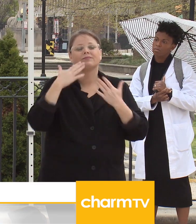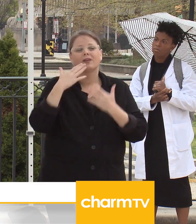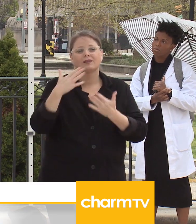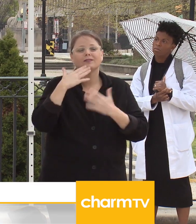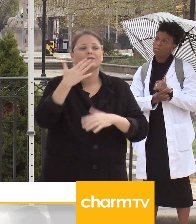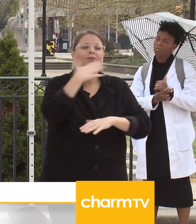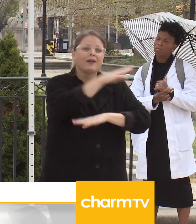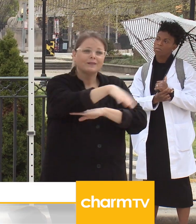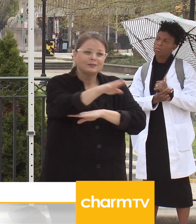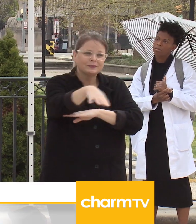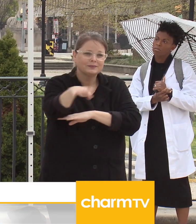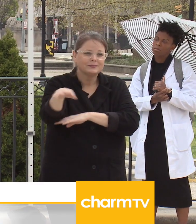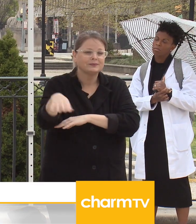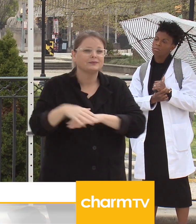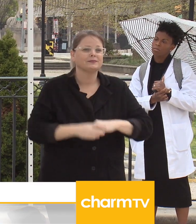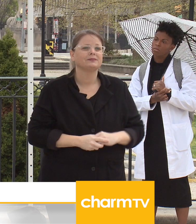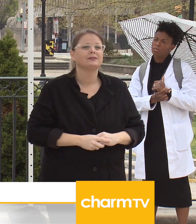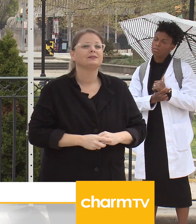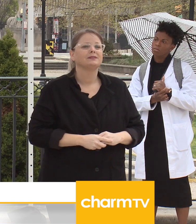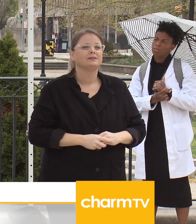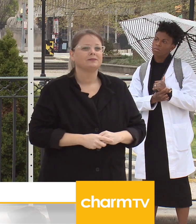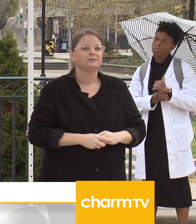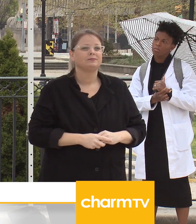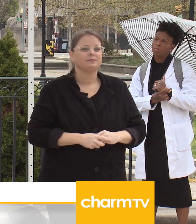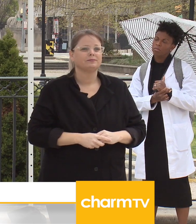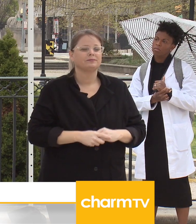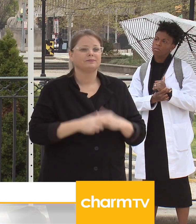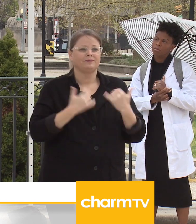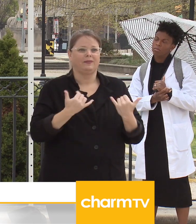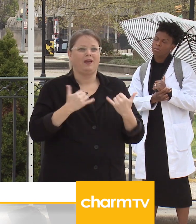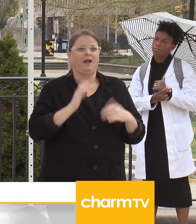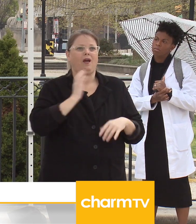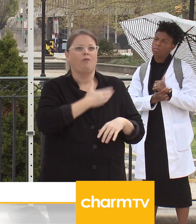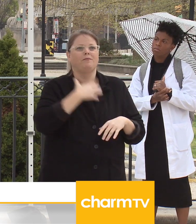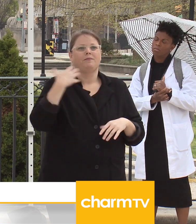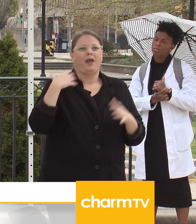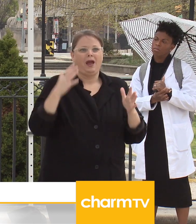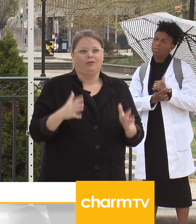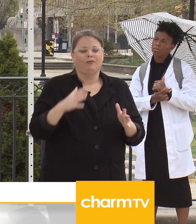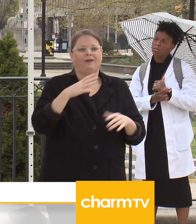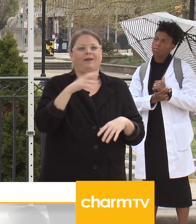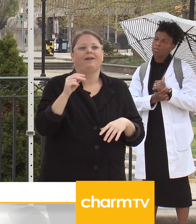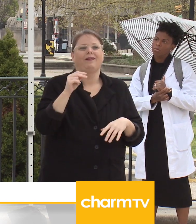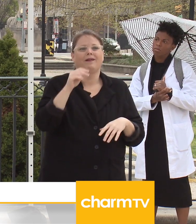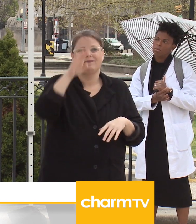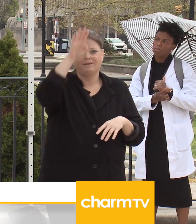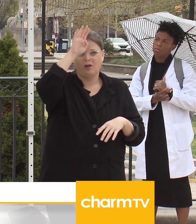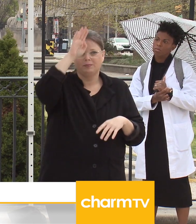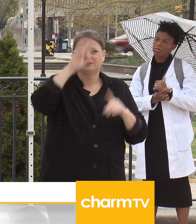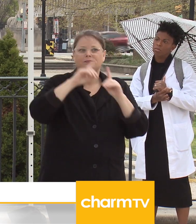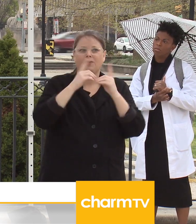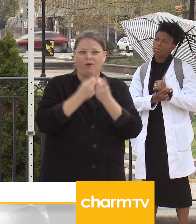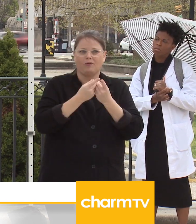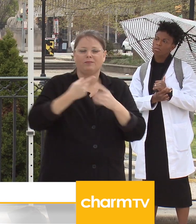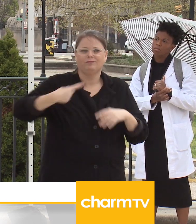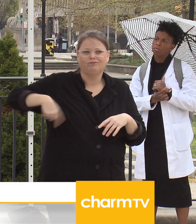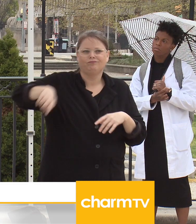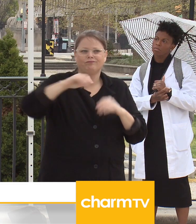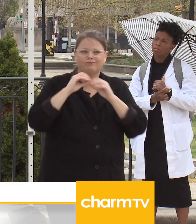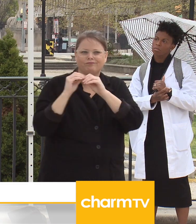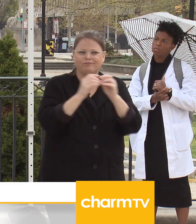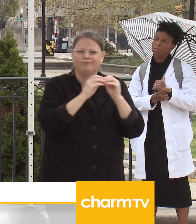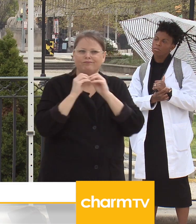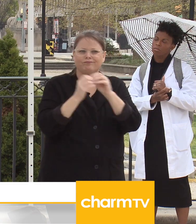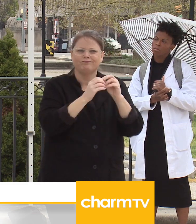Under the direction and leadership of Mayor Young and Chief Ford and in response to COVID-19 pandemic, we are being very proactive